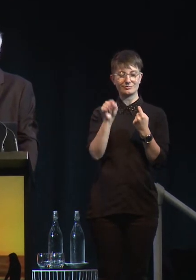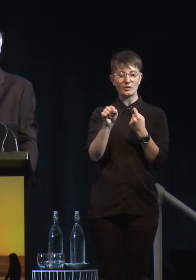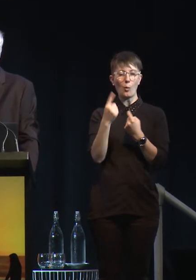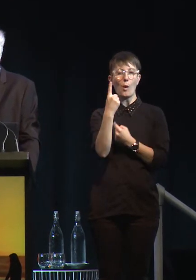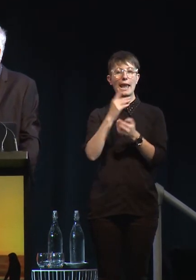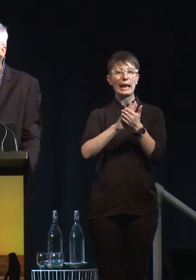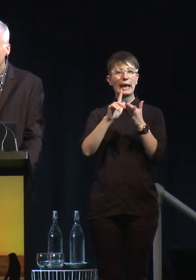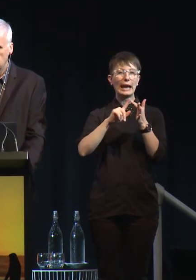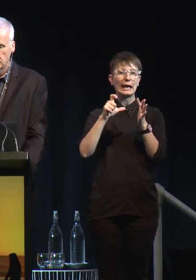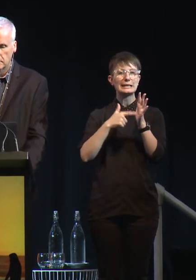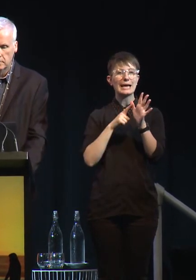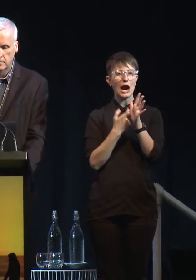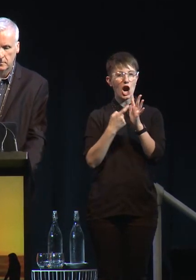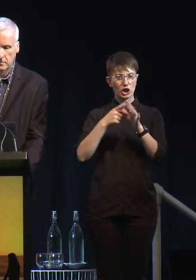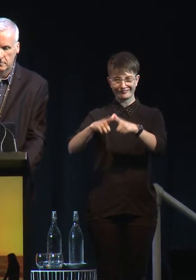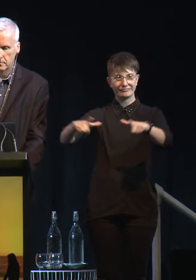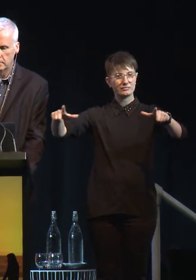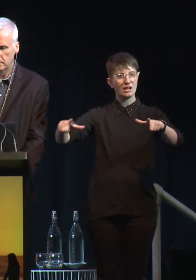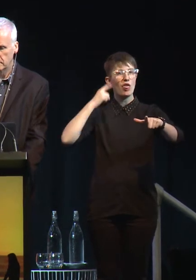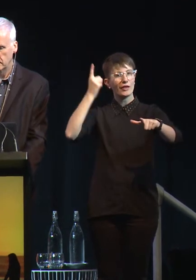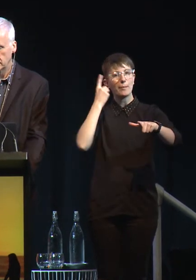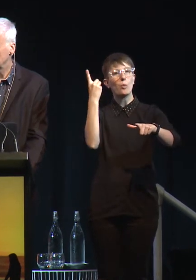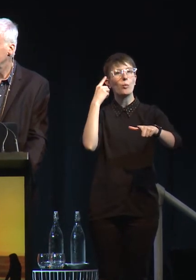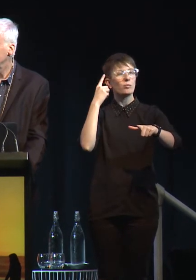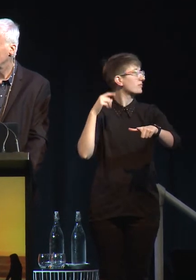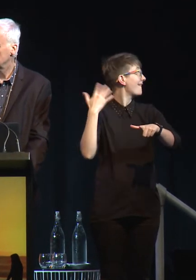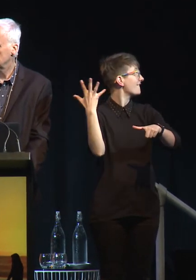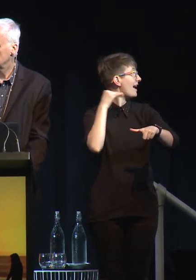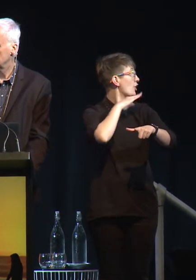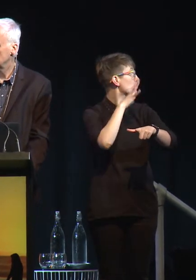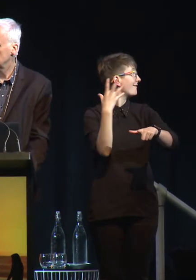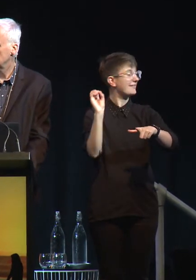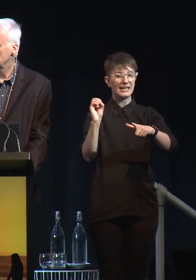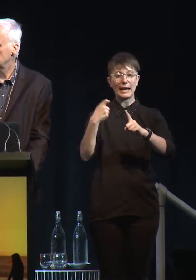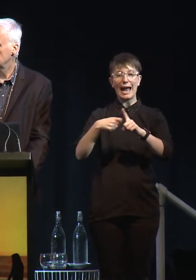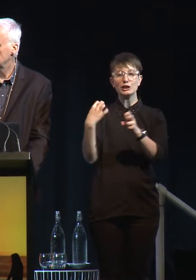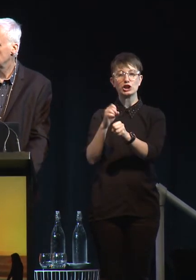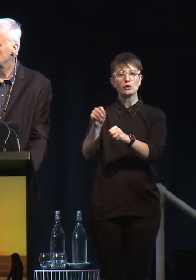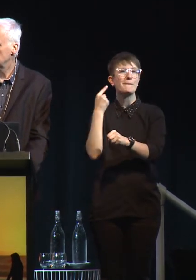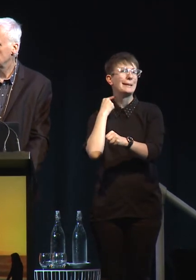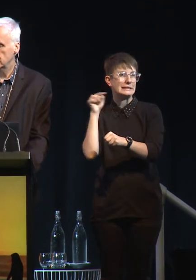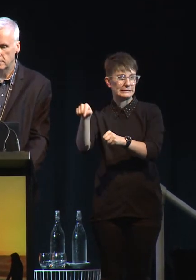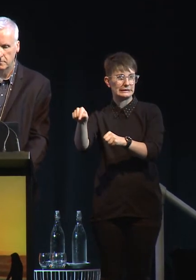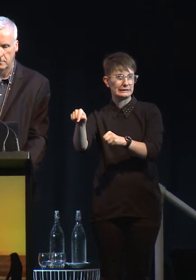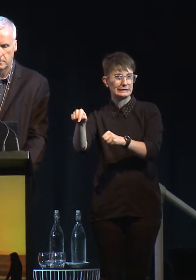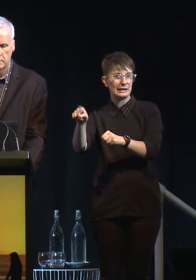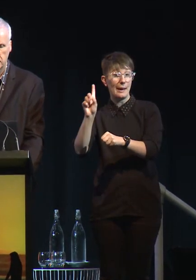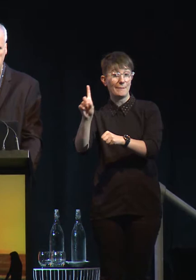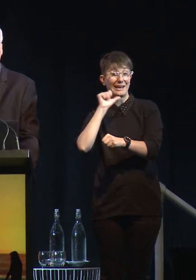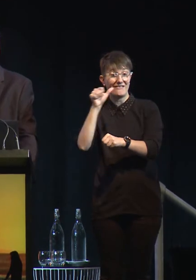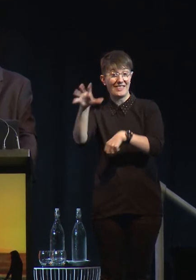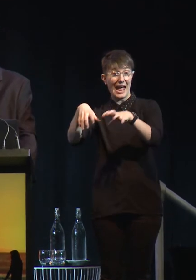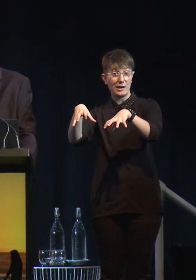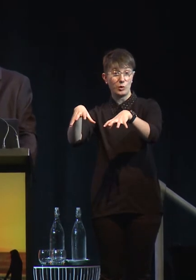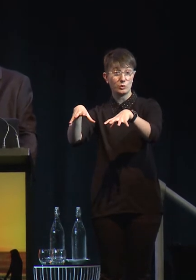550 kilos from that piece of land. It sounds like a lot, but if you take the animals off